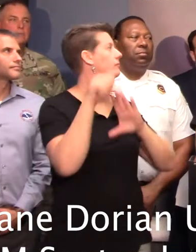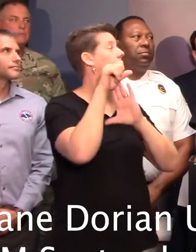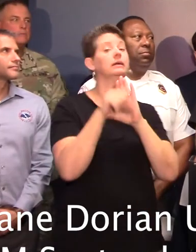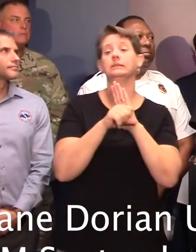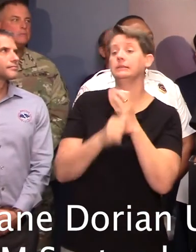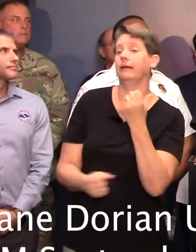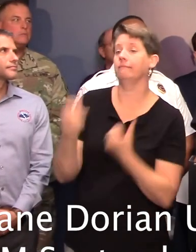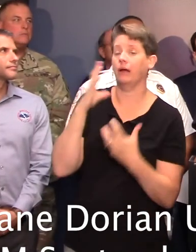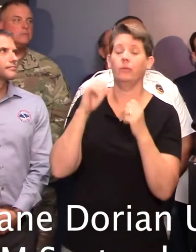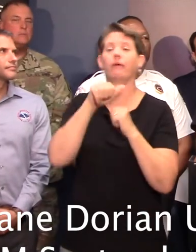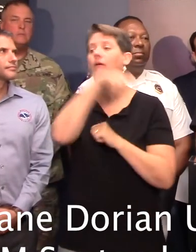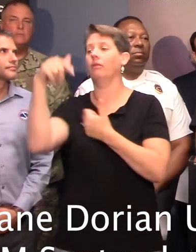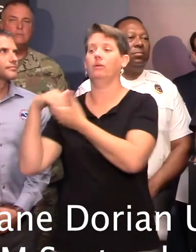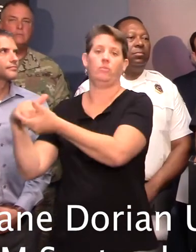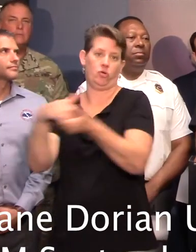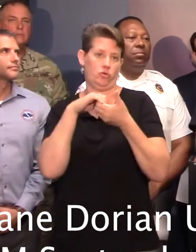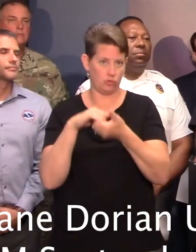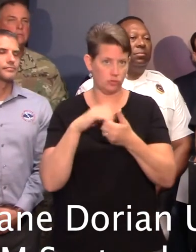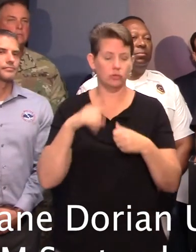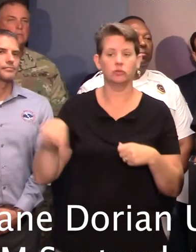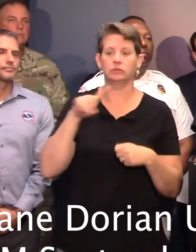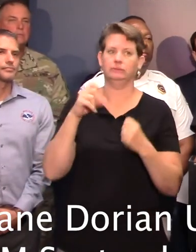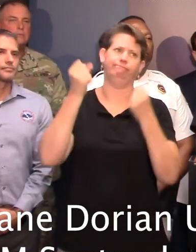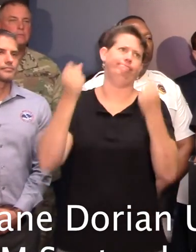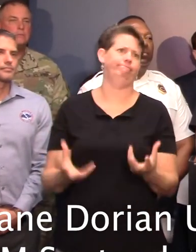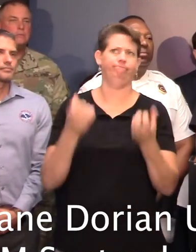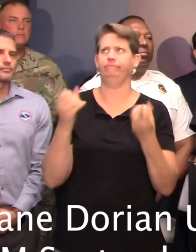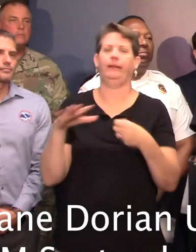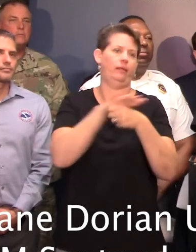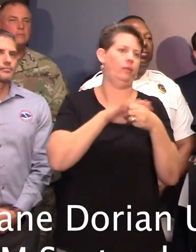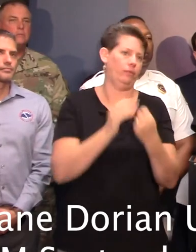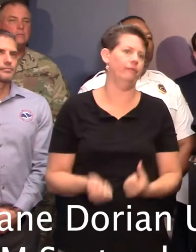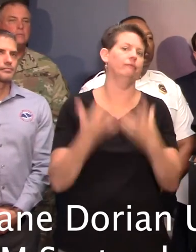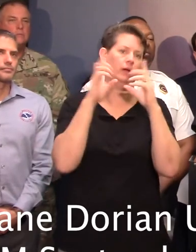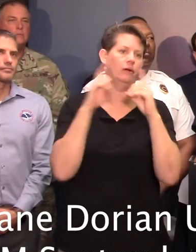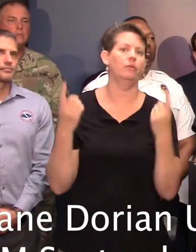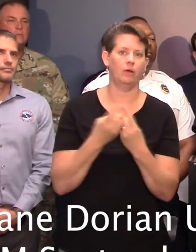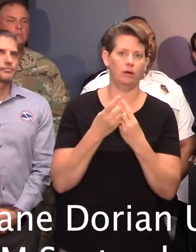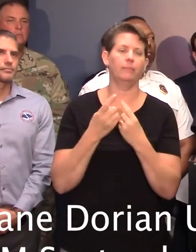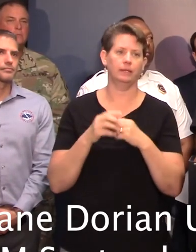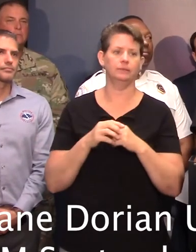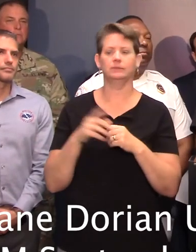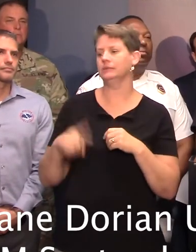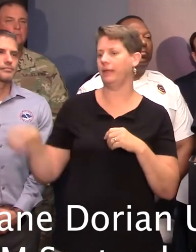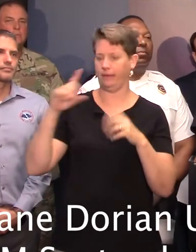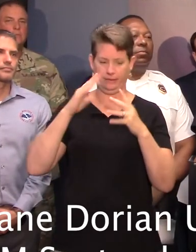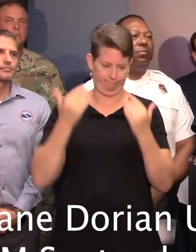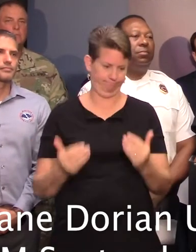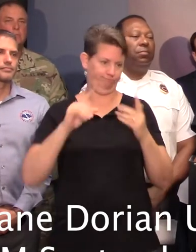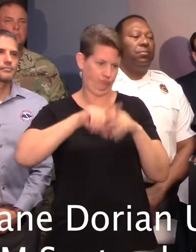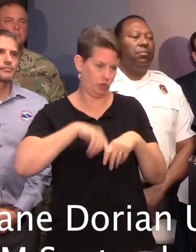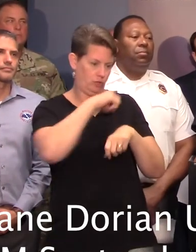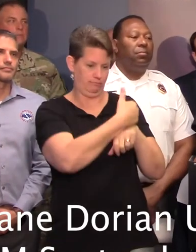with our other search and rescue partners, including many, many local fire departments from across the state, began staging search and